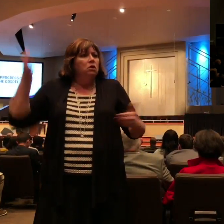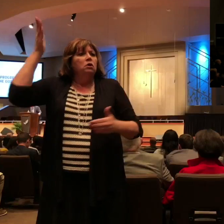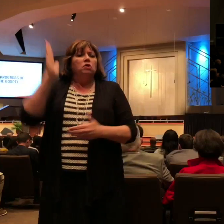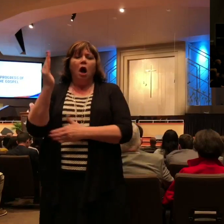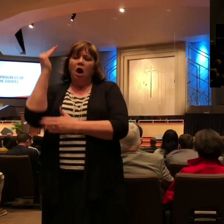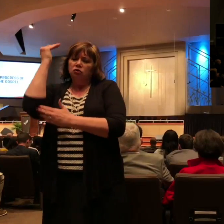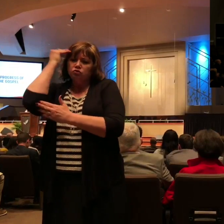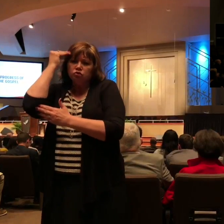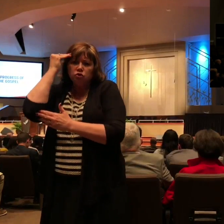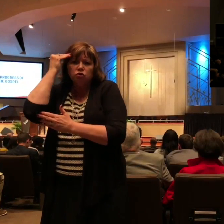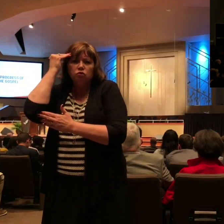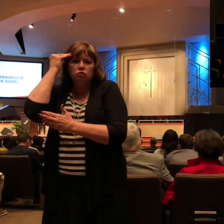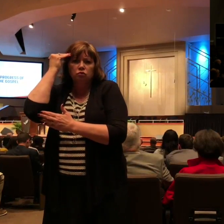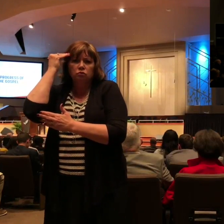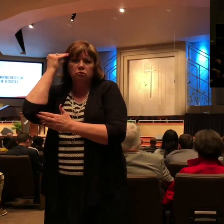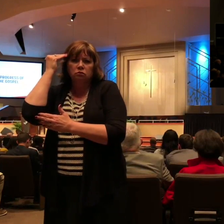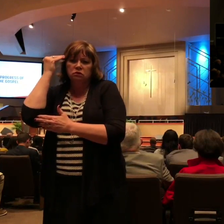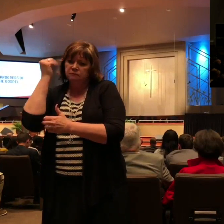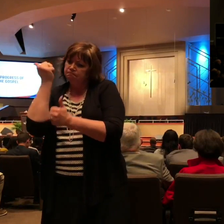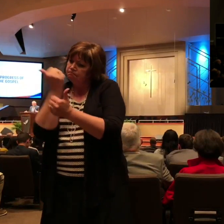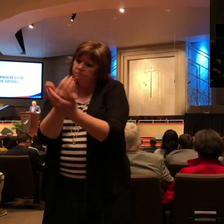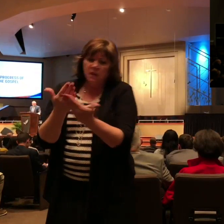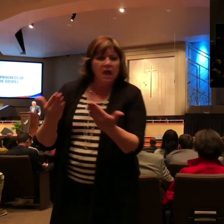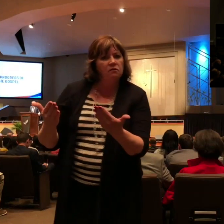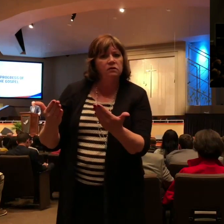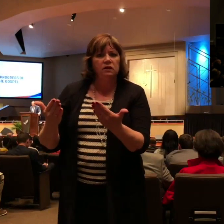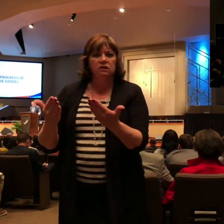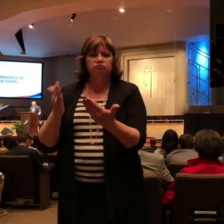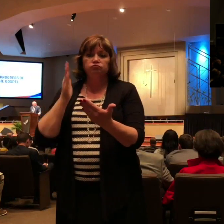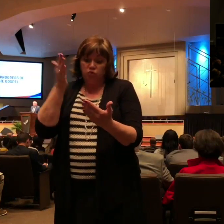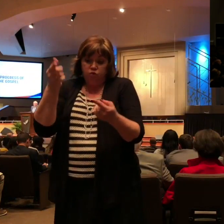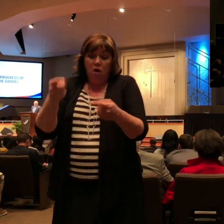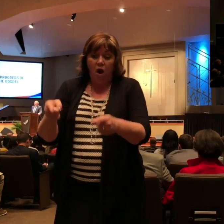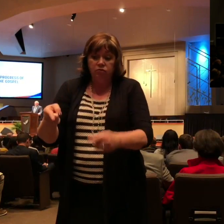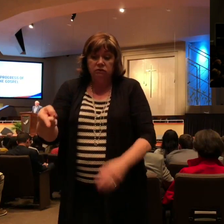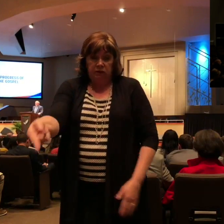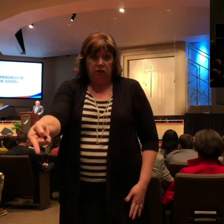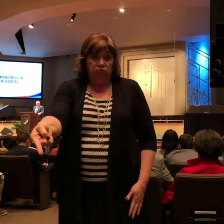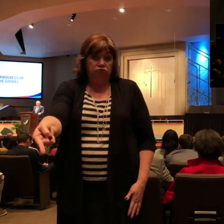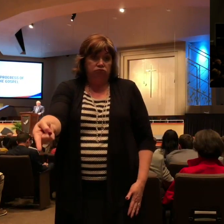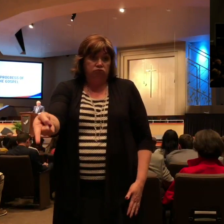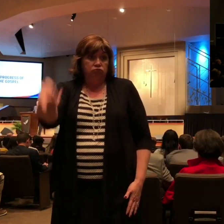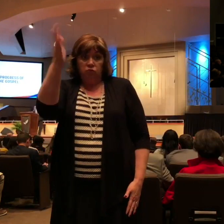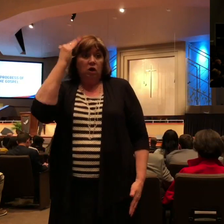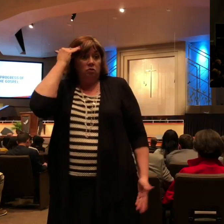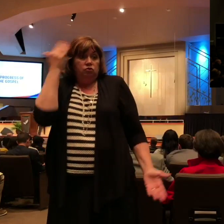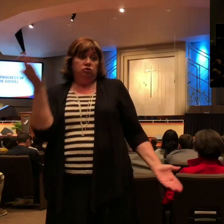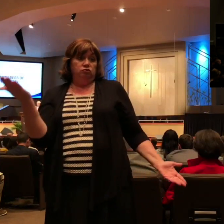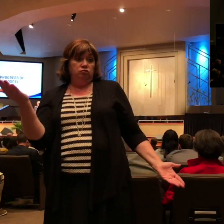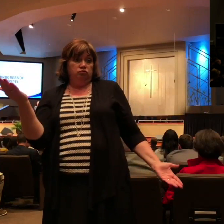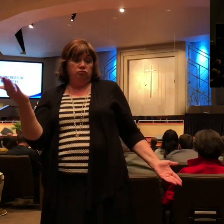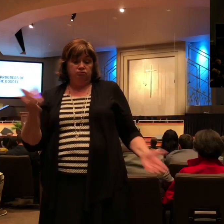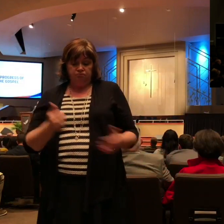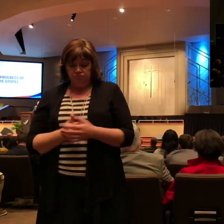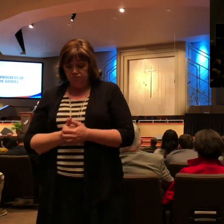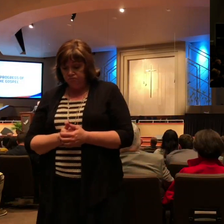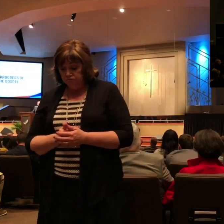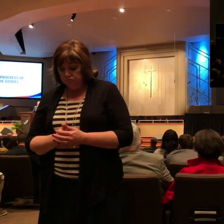accomplish through my life. What seemed like a hindrance was actually a help. What seemed like an obstacle